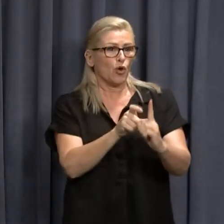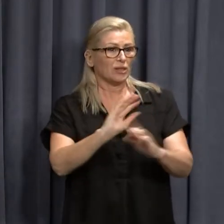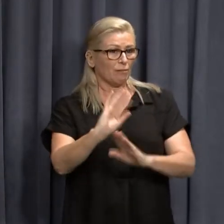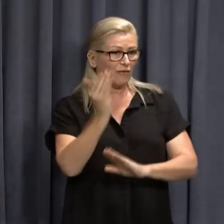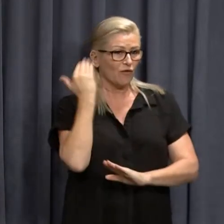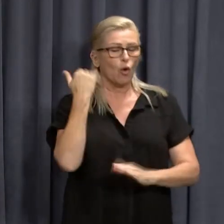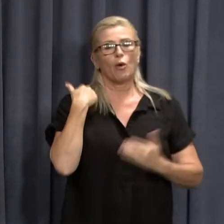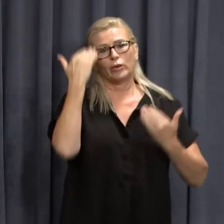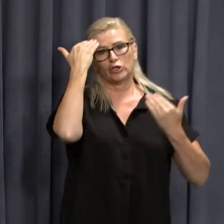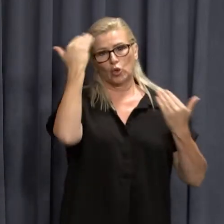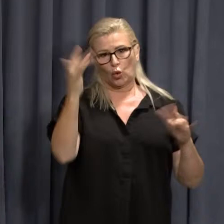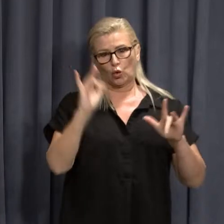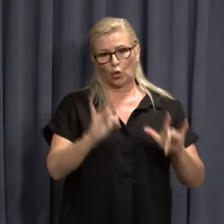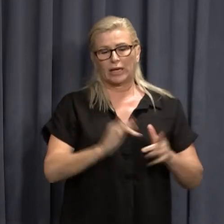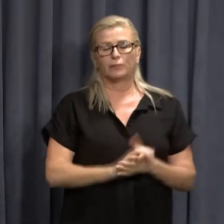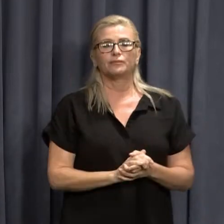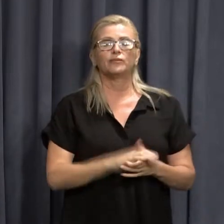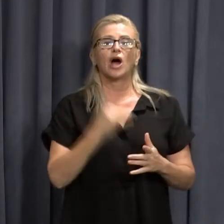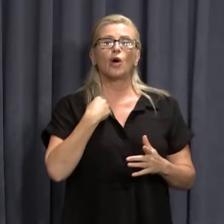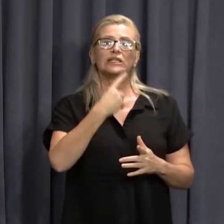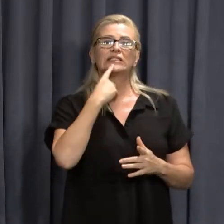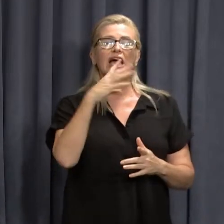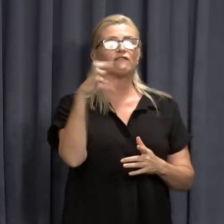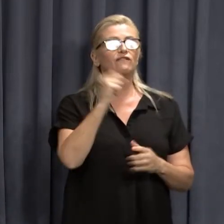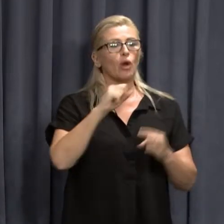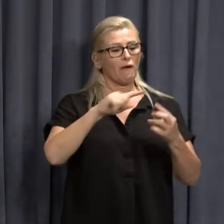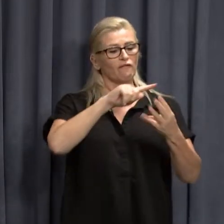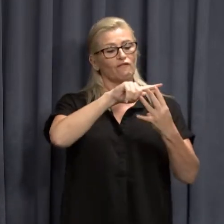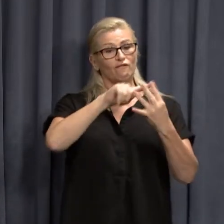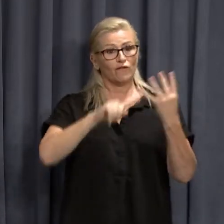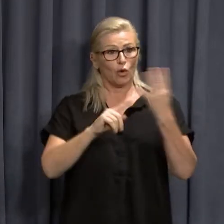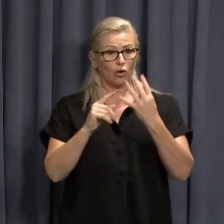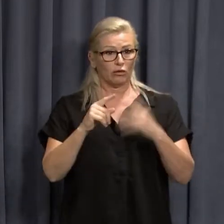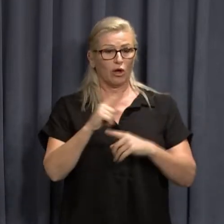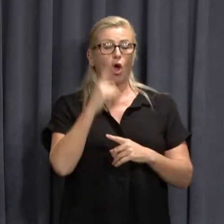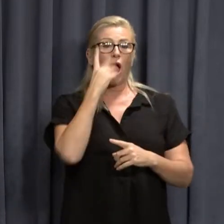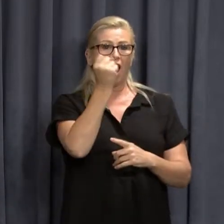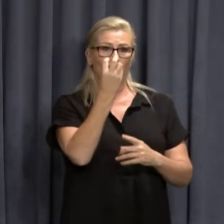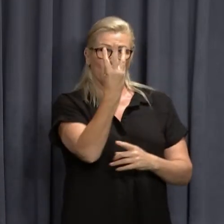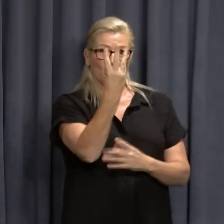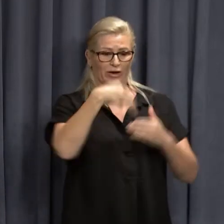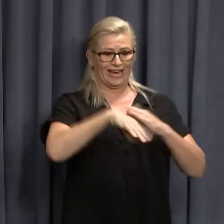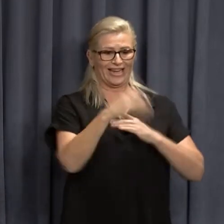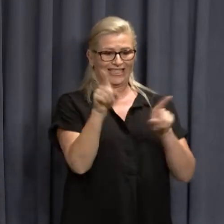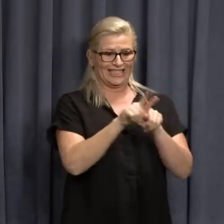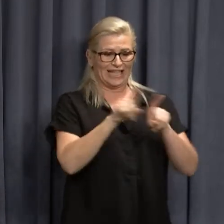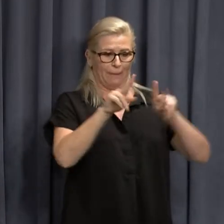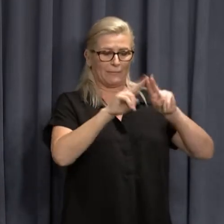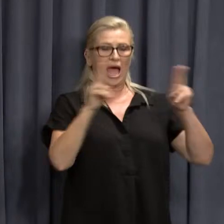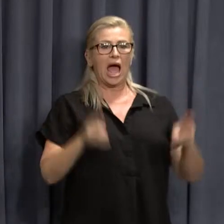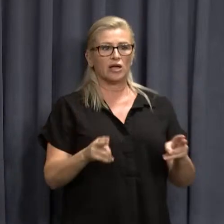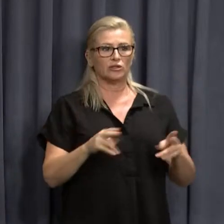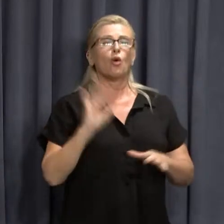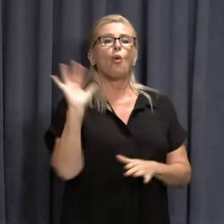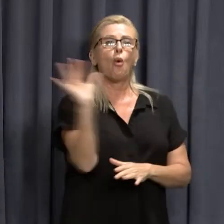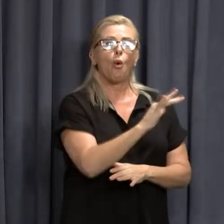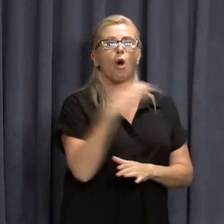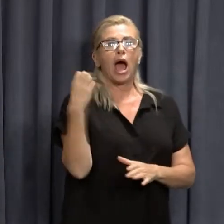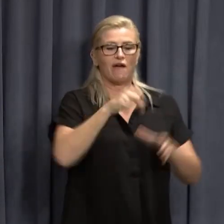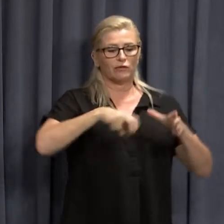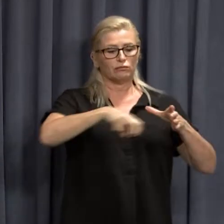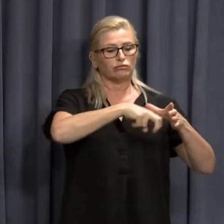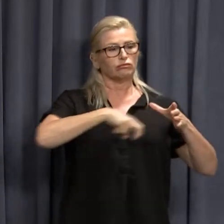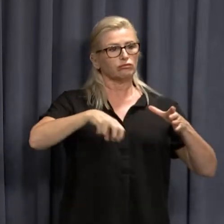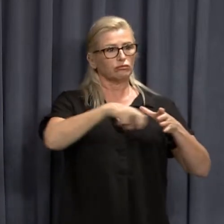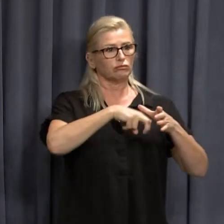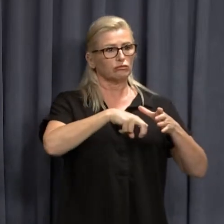I will add that of the four cases three are from one household. They are all in self-quarantine now and public